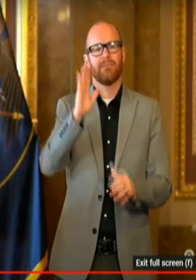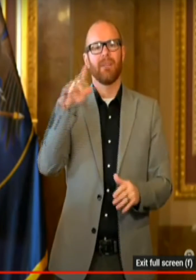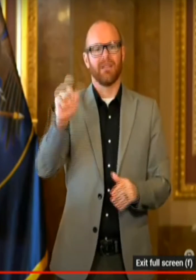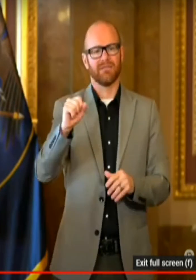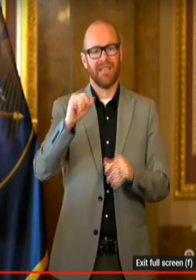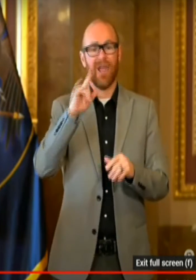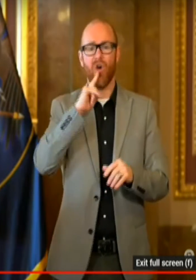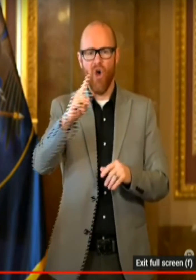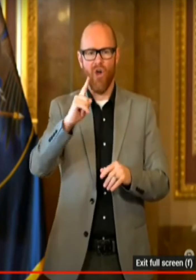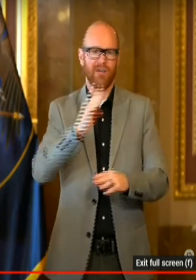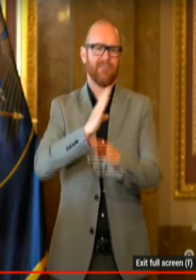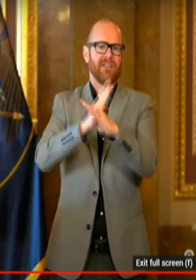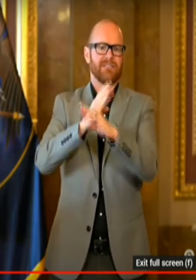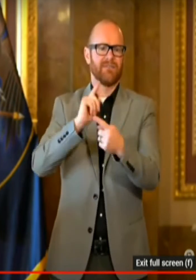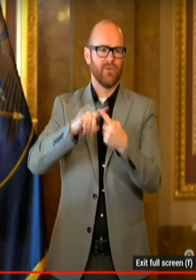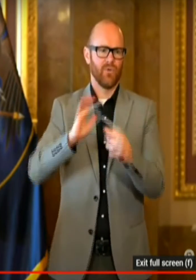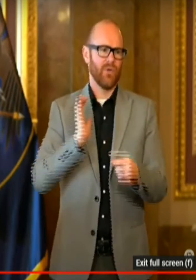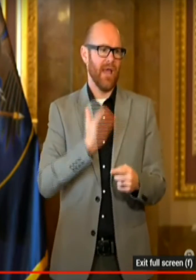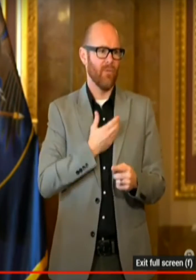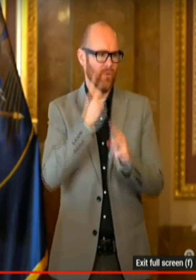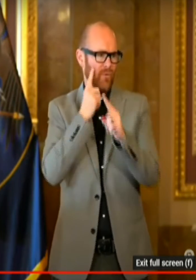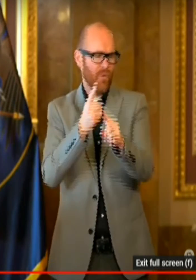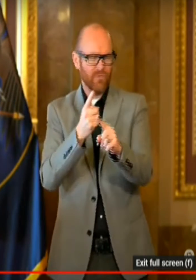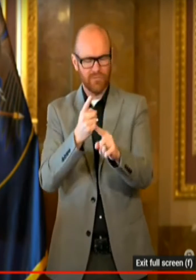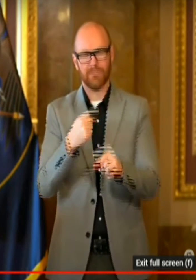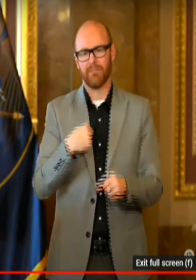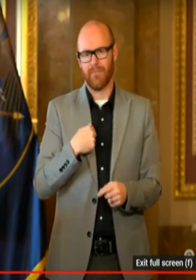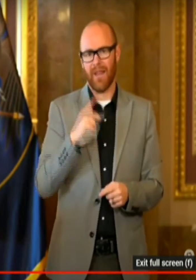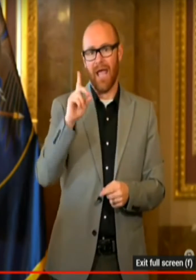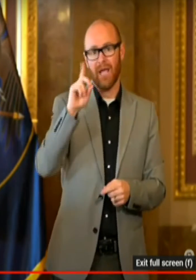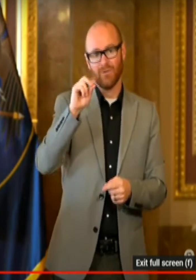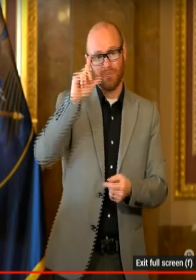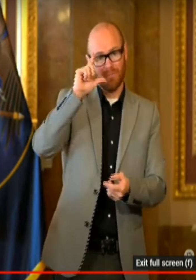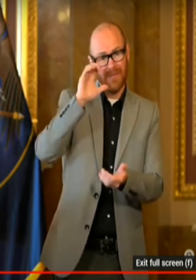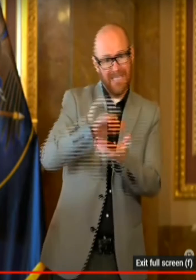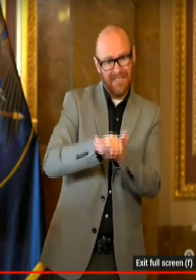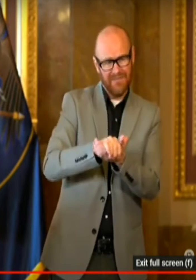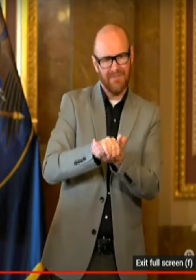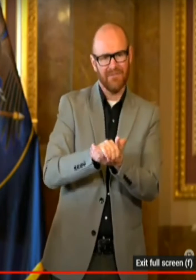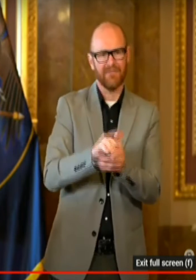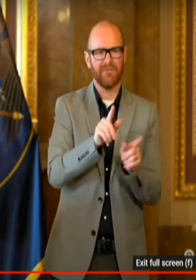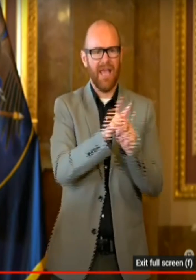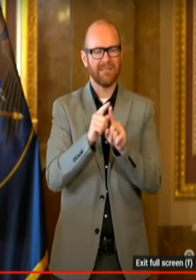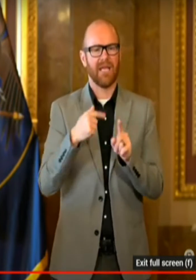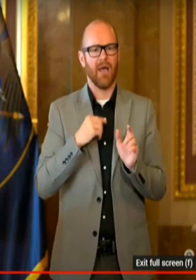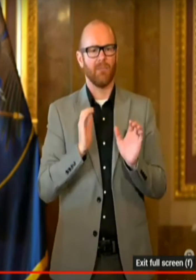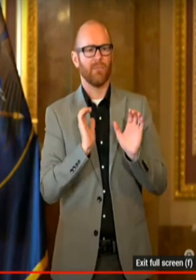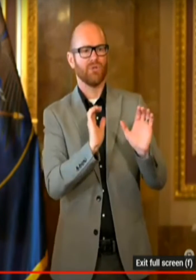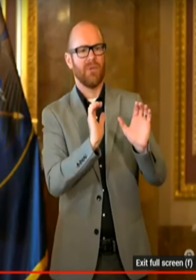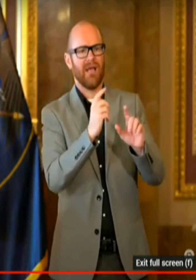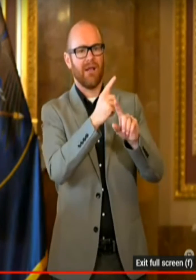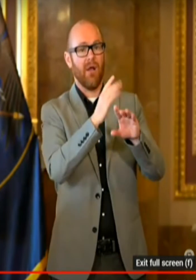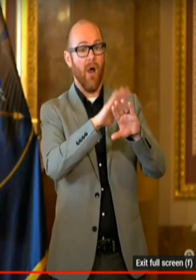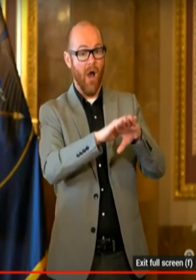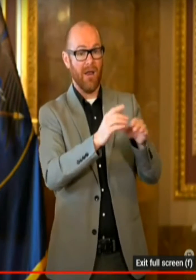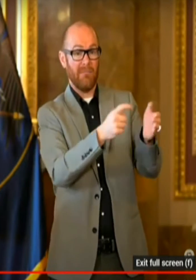And honestly, again, I believe that as I pushed back on mandates from the federal government,